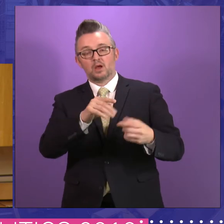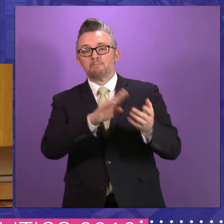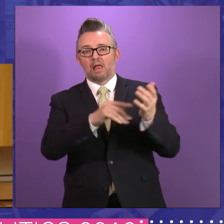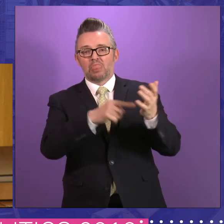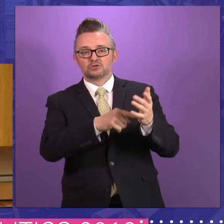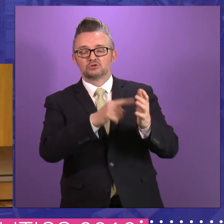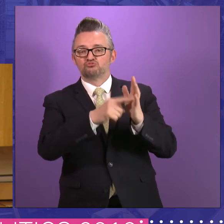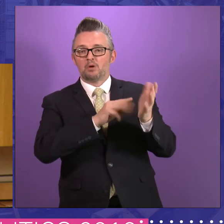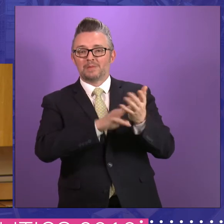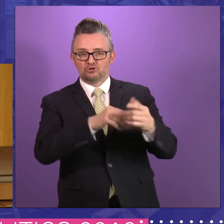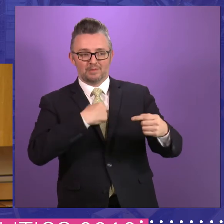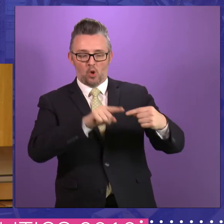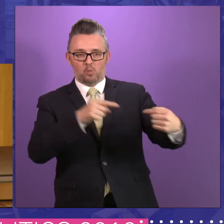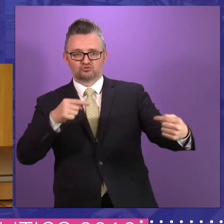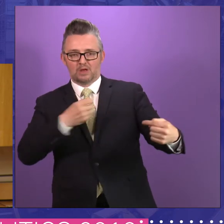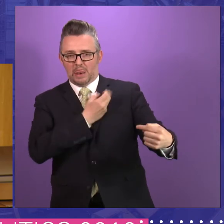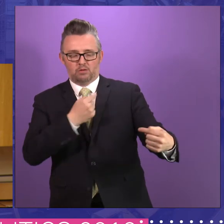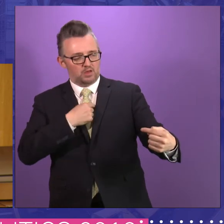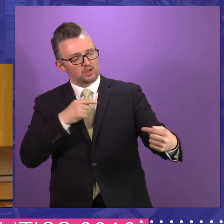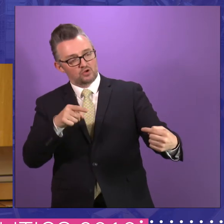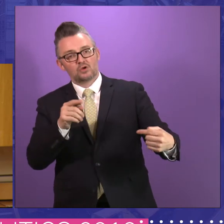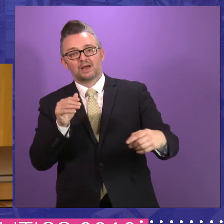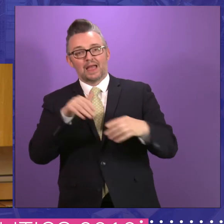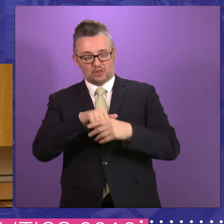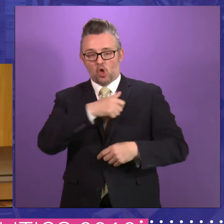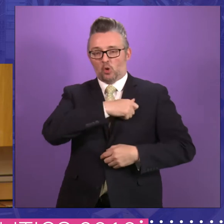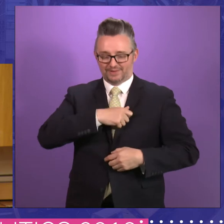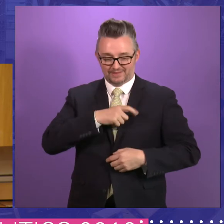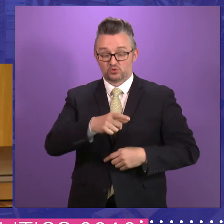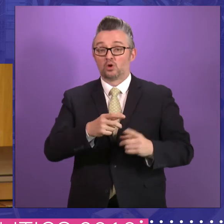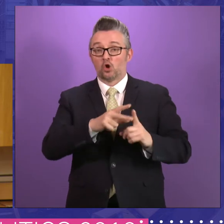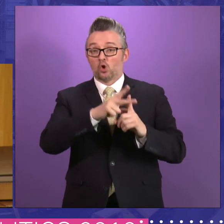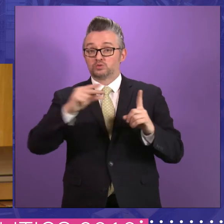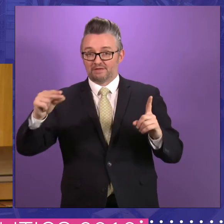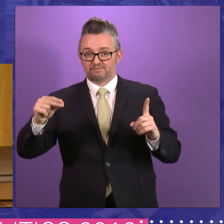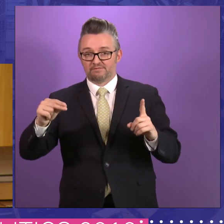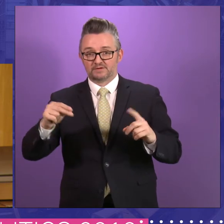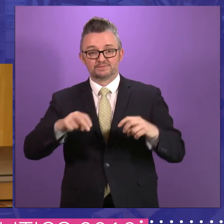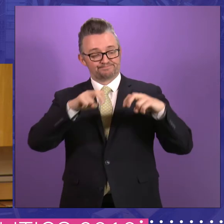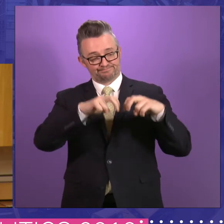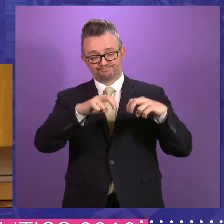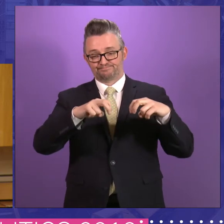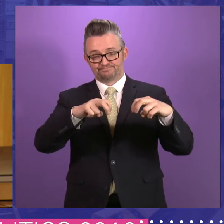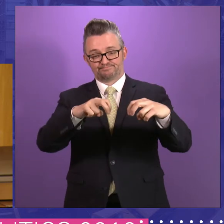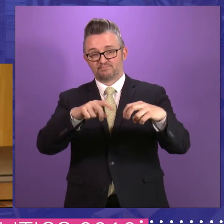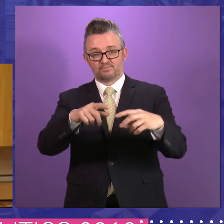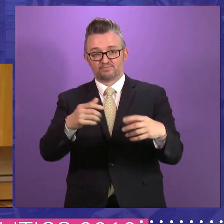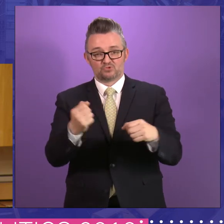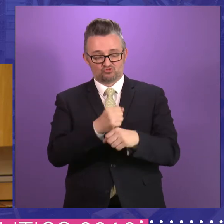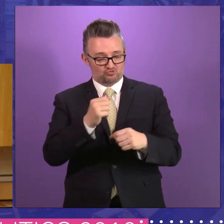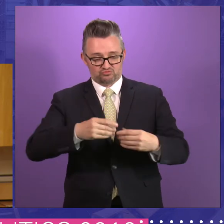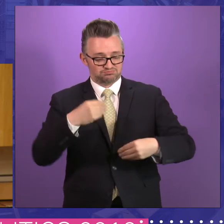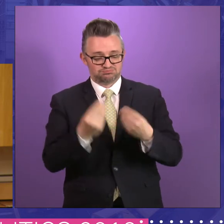John Major, and essentially, you went into committee. And so the Conservatives would sit, understandably, doing their